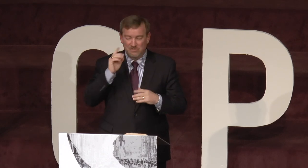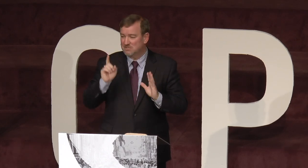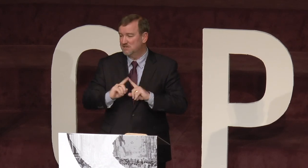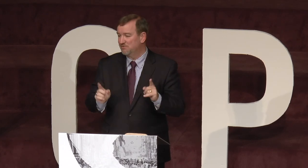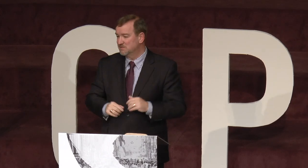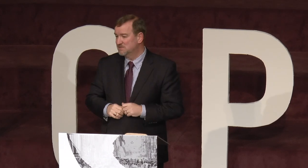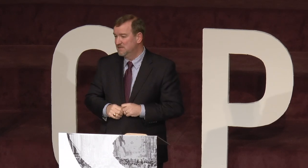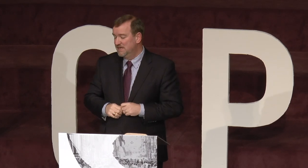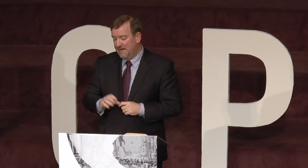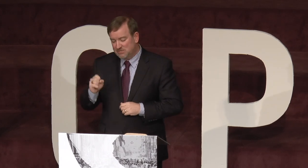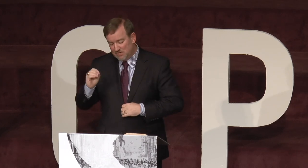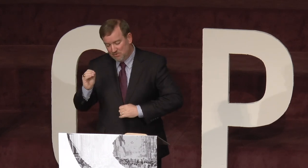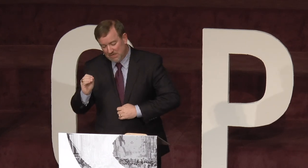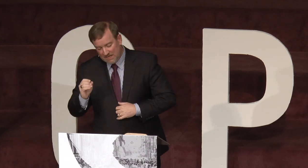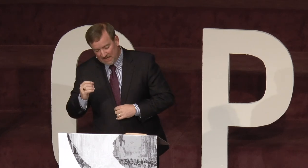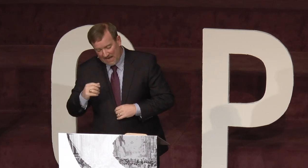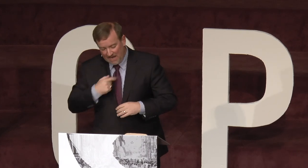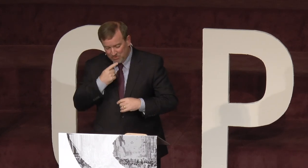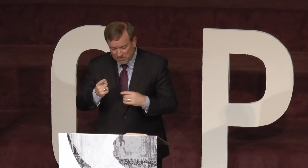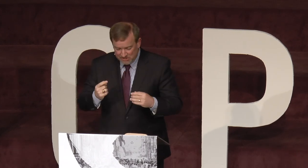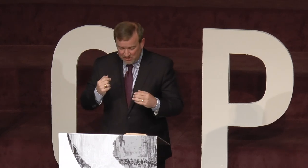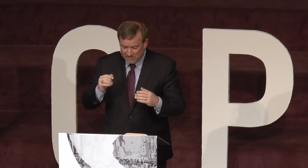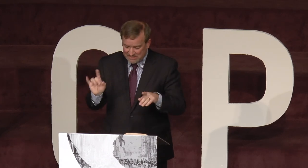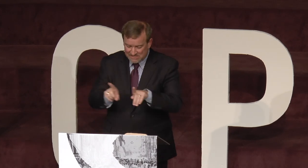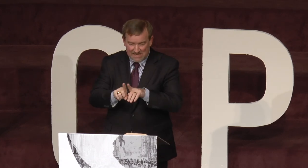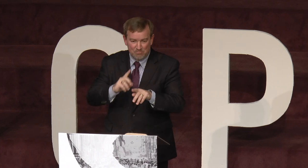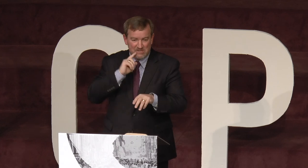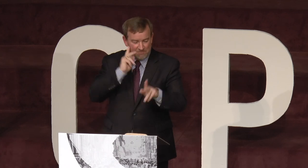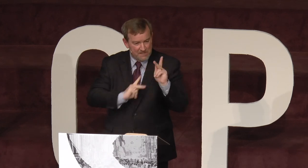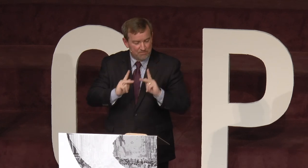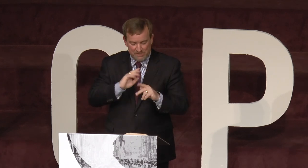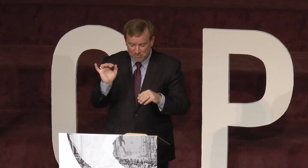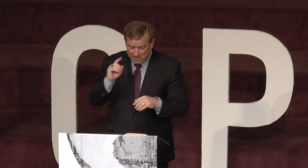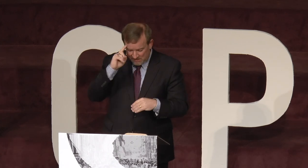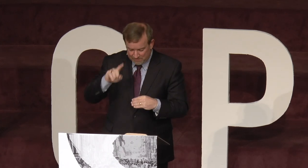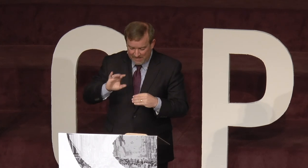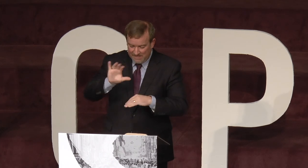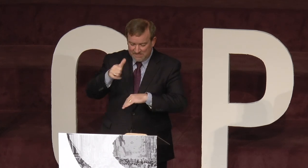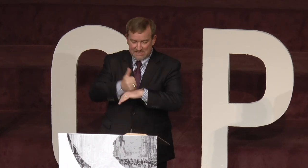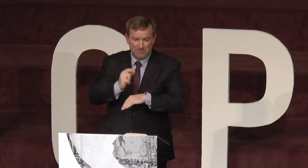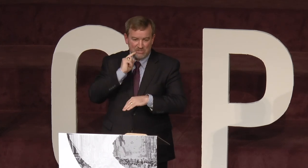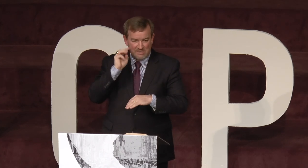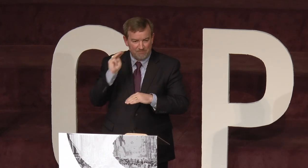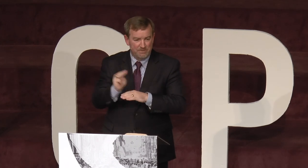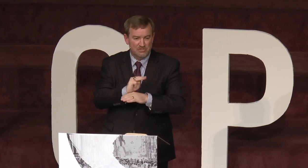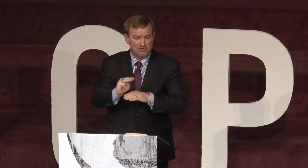notice a difference. And so I want you to know that it's the same with deaf people. And as we think about establishing deaf ministries